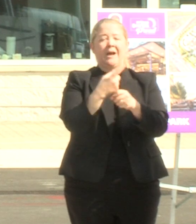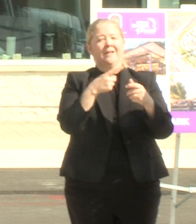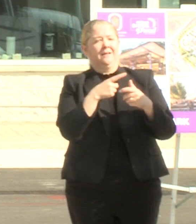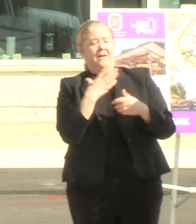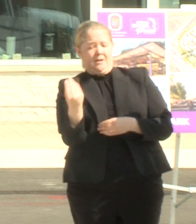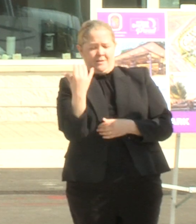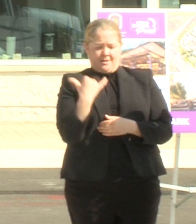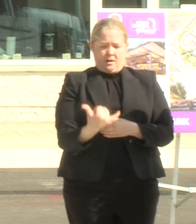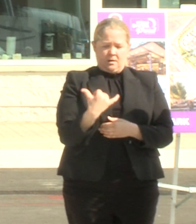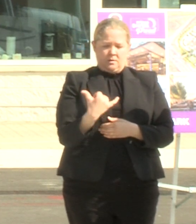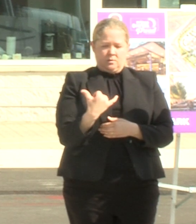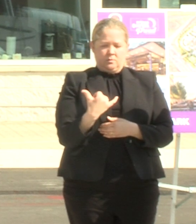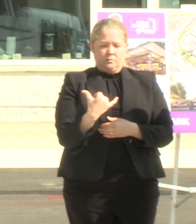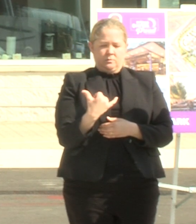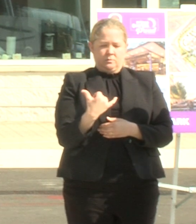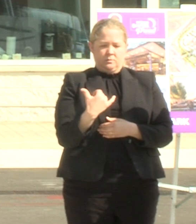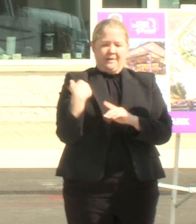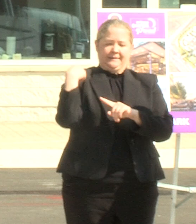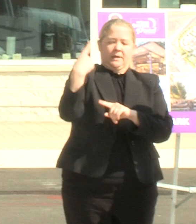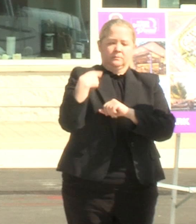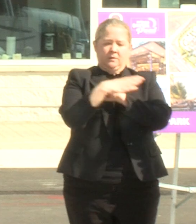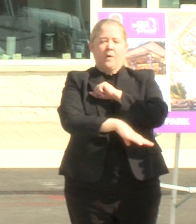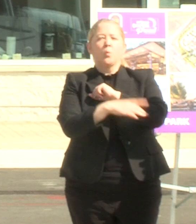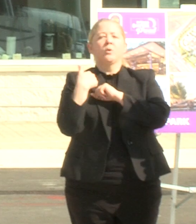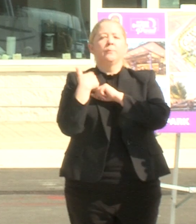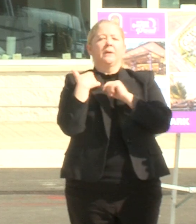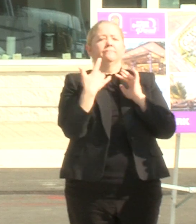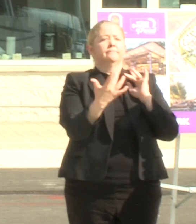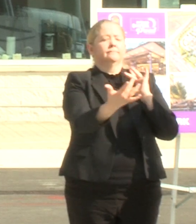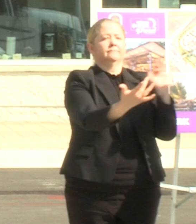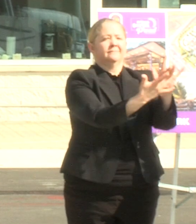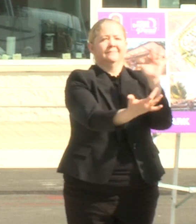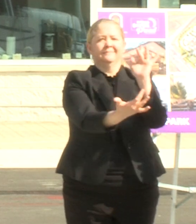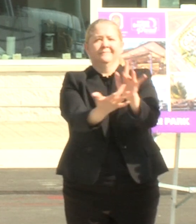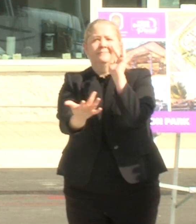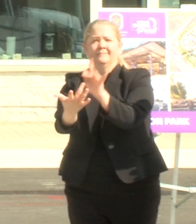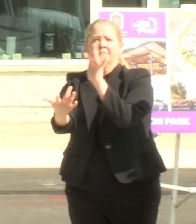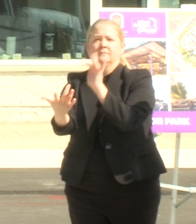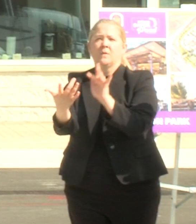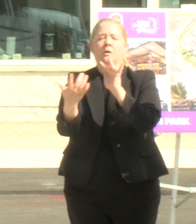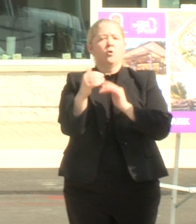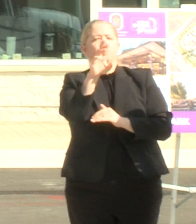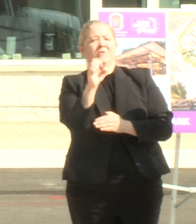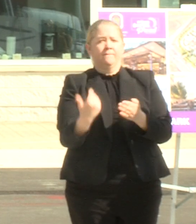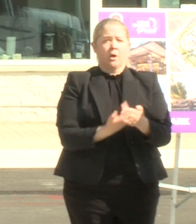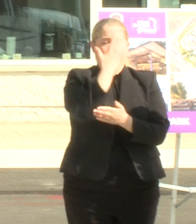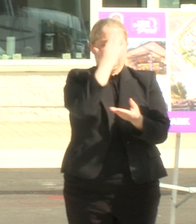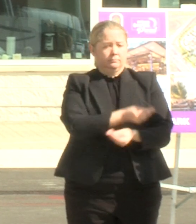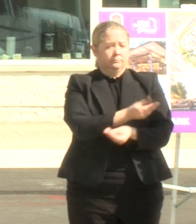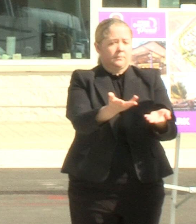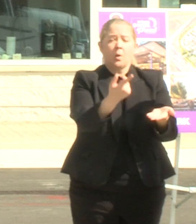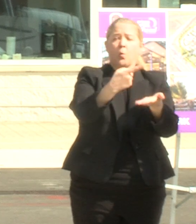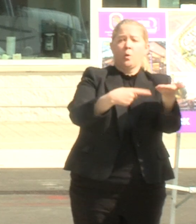since last fall we've been going out and doing a refresh of that community engagement to say here's what we've come up